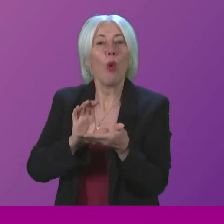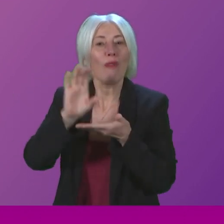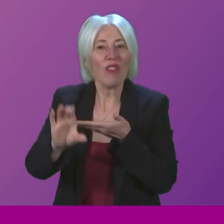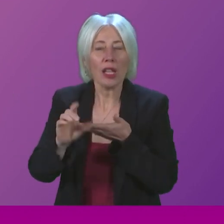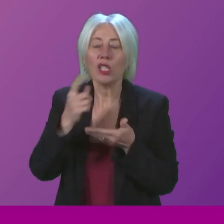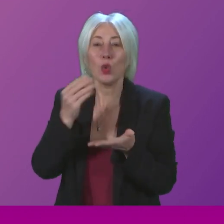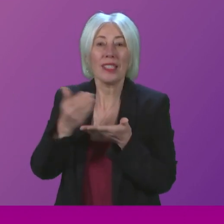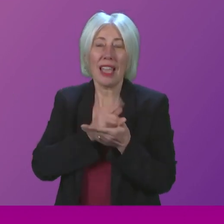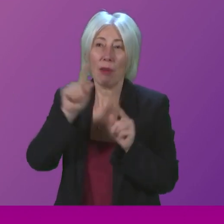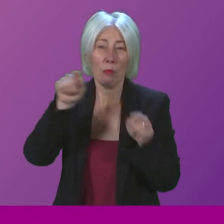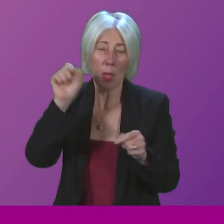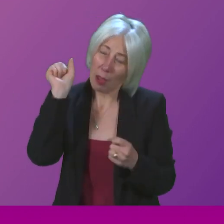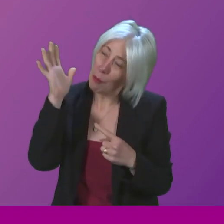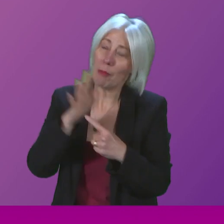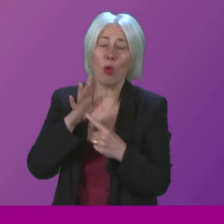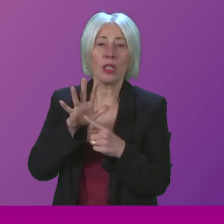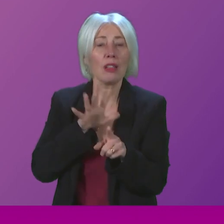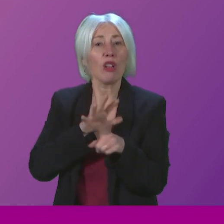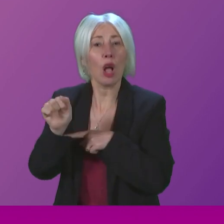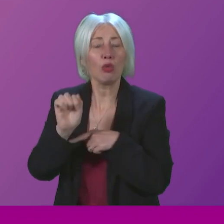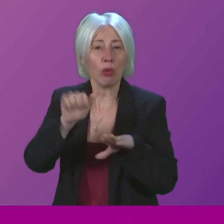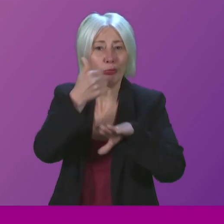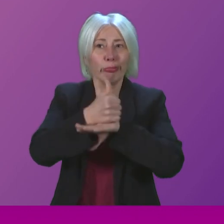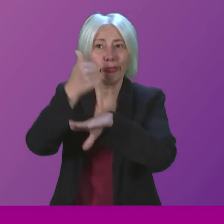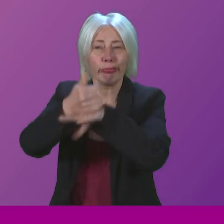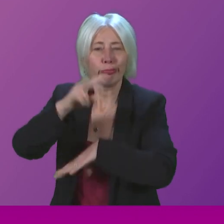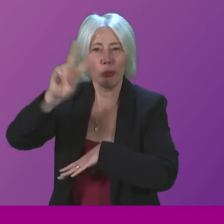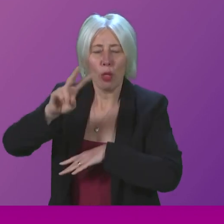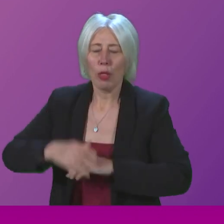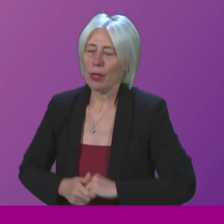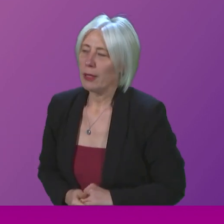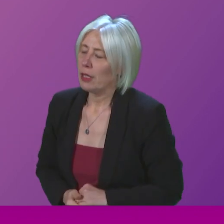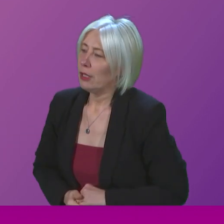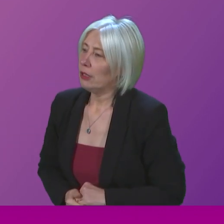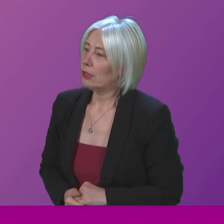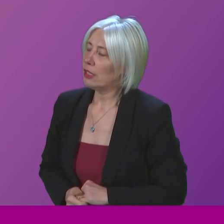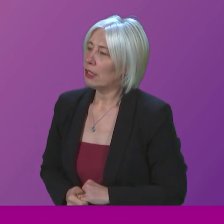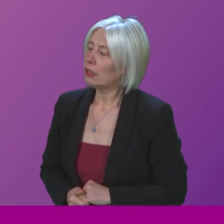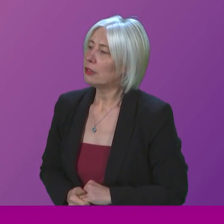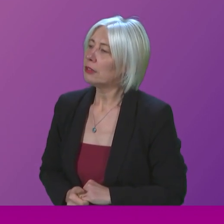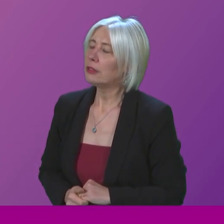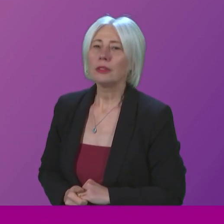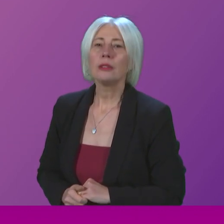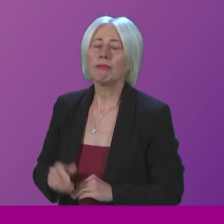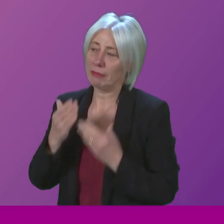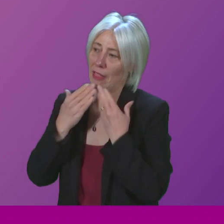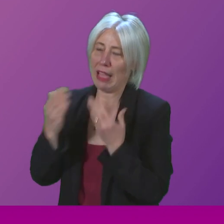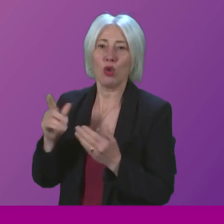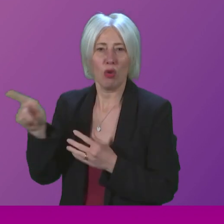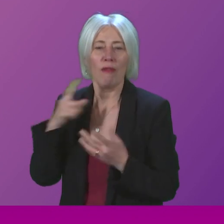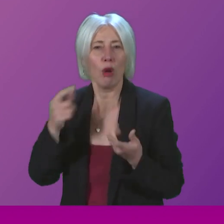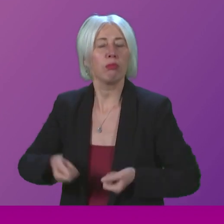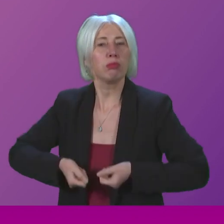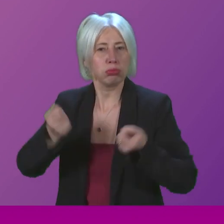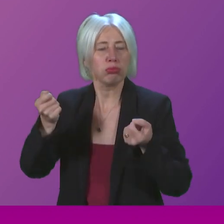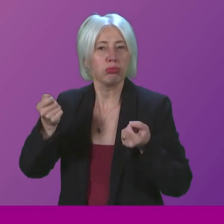to save this vitally important cultural institution? Thank you. Minister. Well firstly, can I thank Daniel Johnson for raising